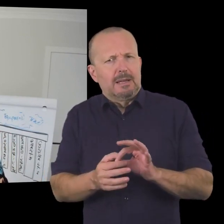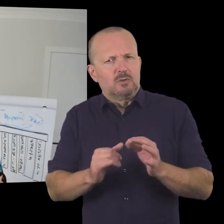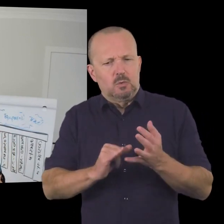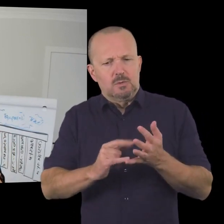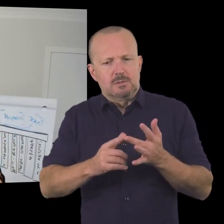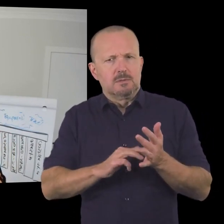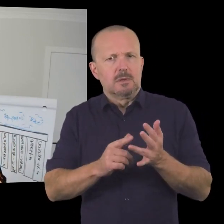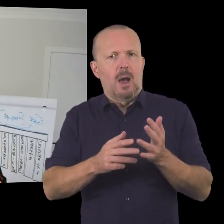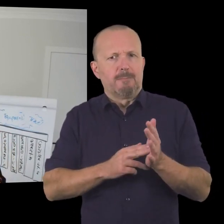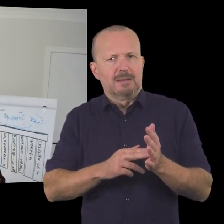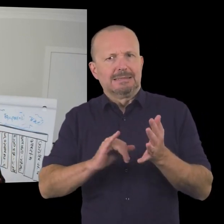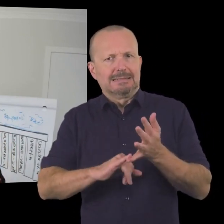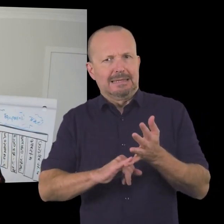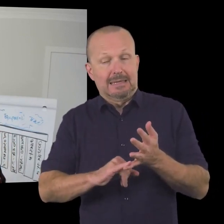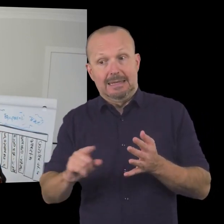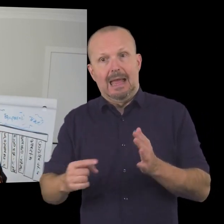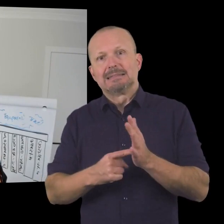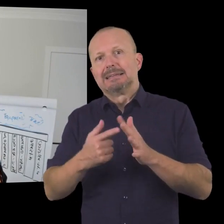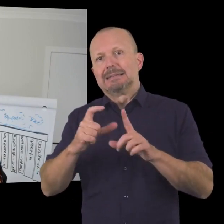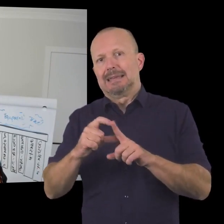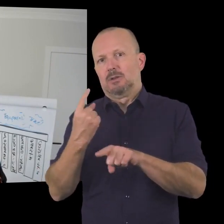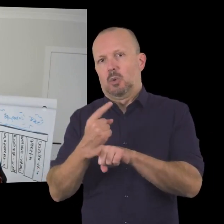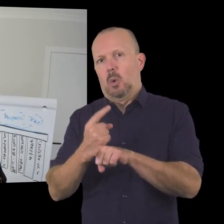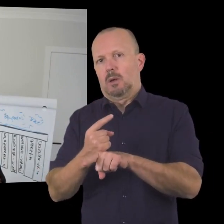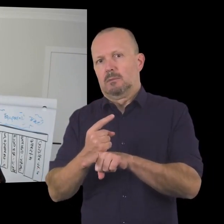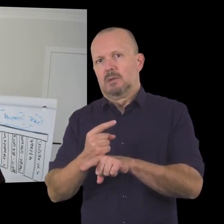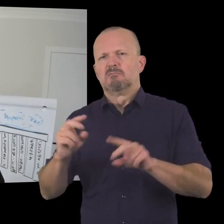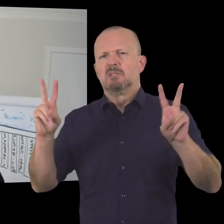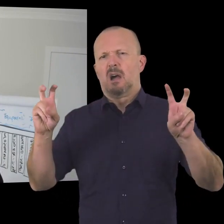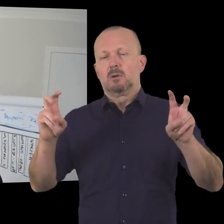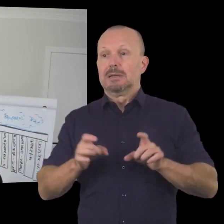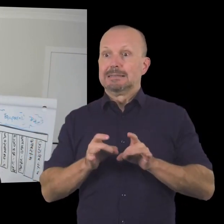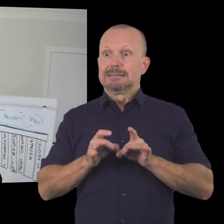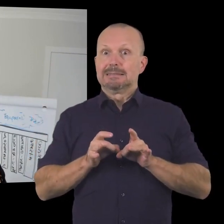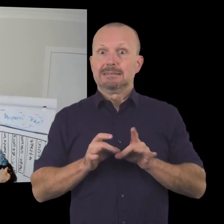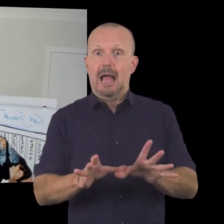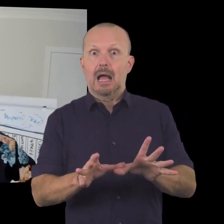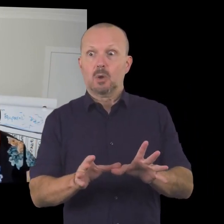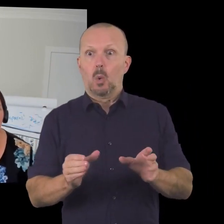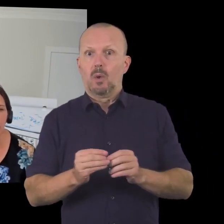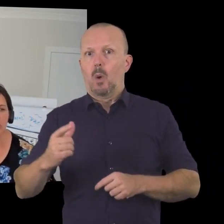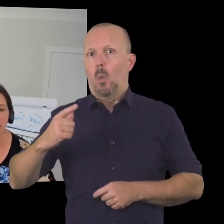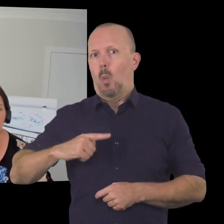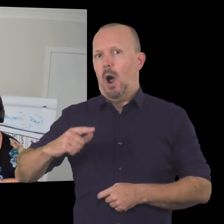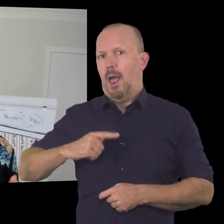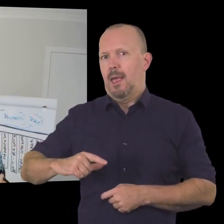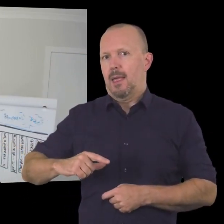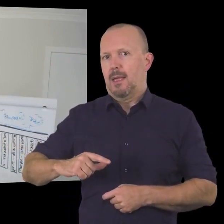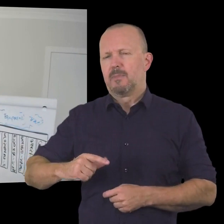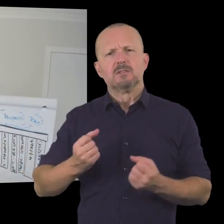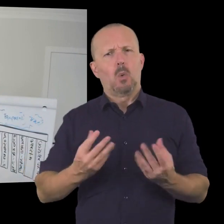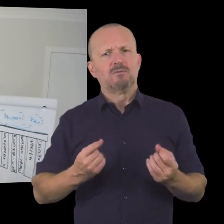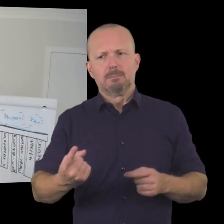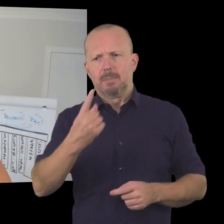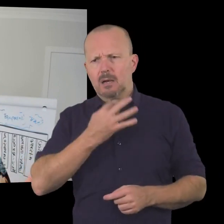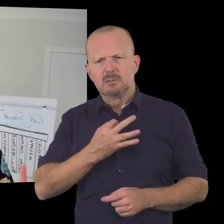sinek and he has a ted talk uh which is called start with why and what often happens